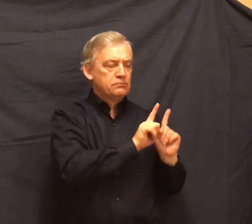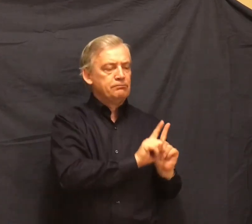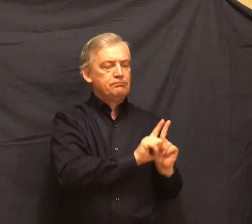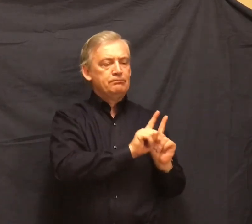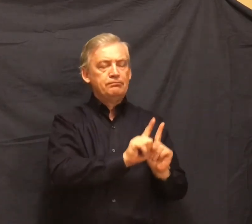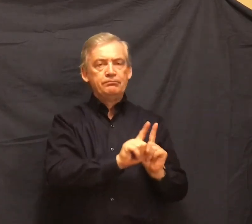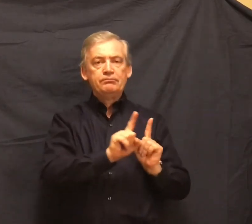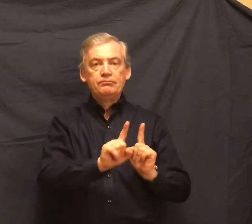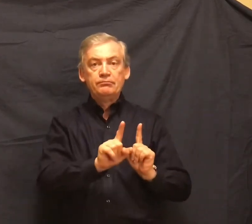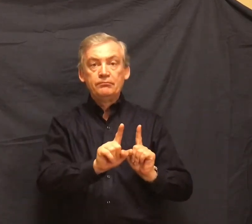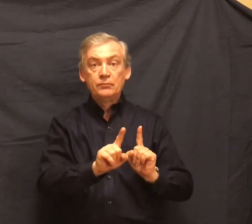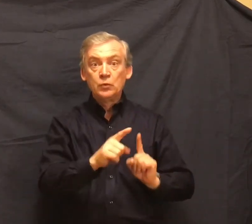green pool.